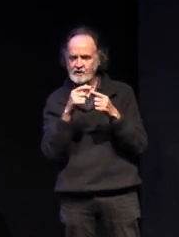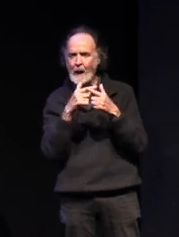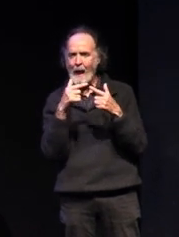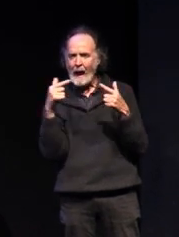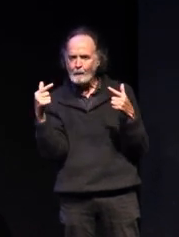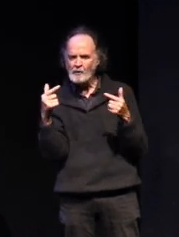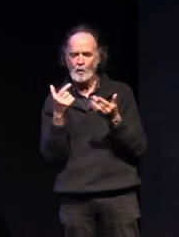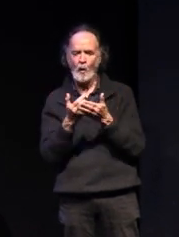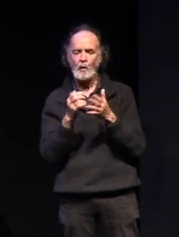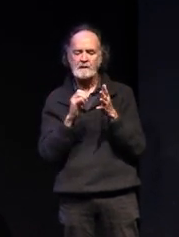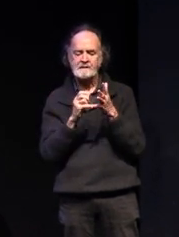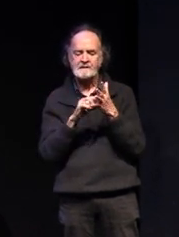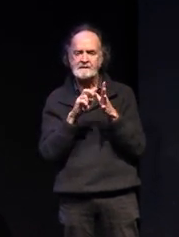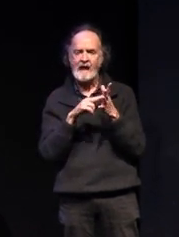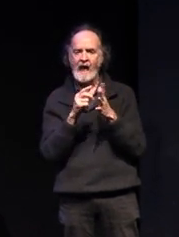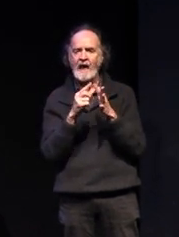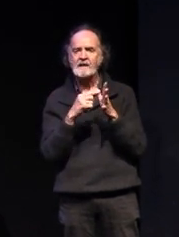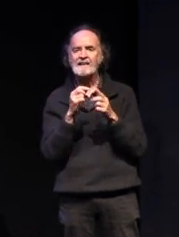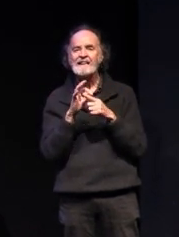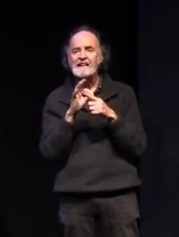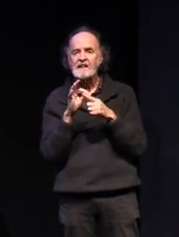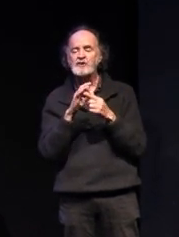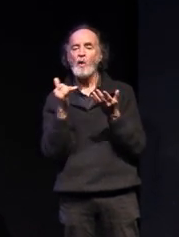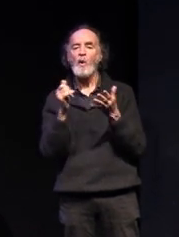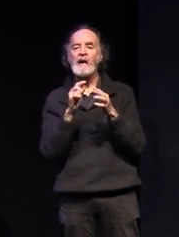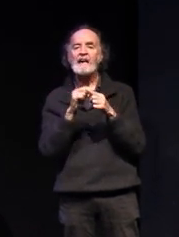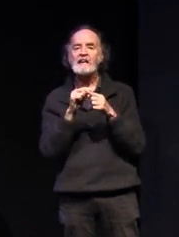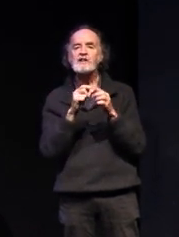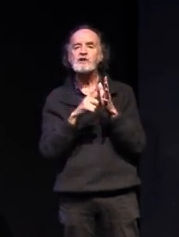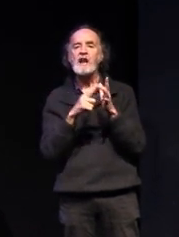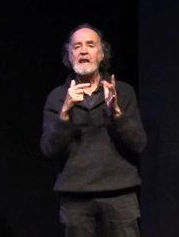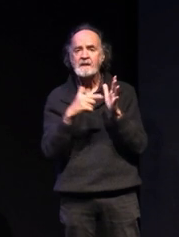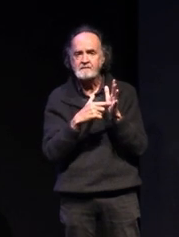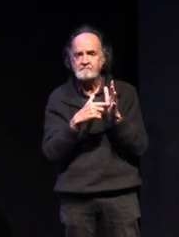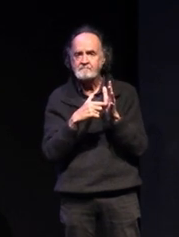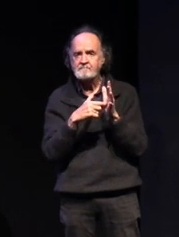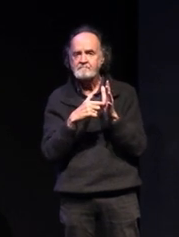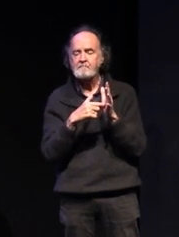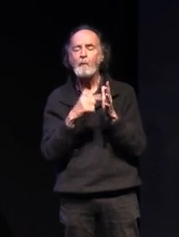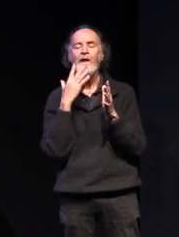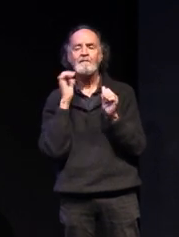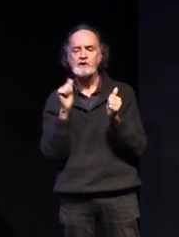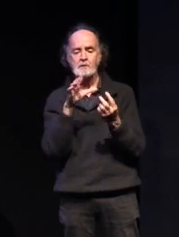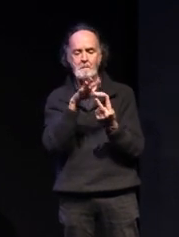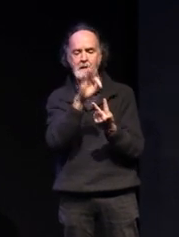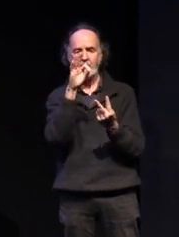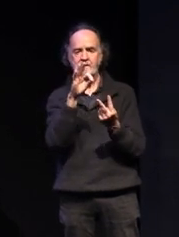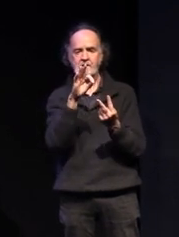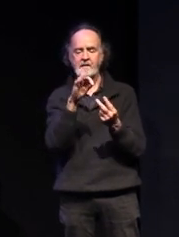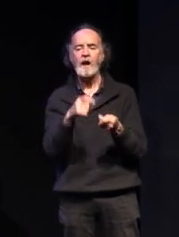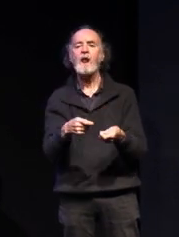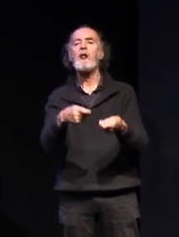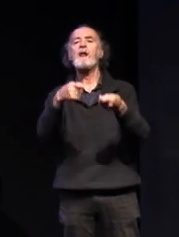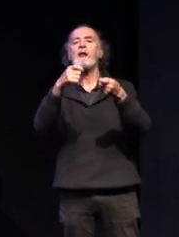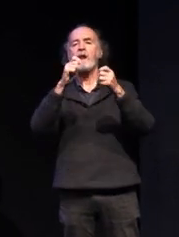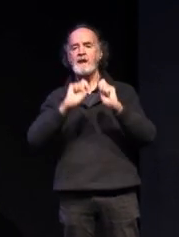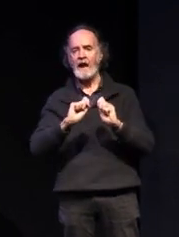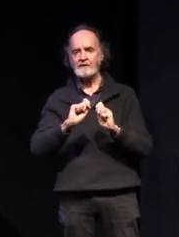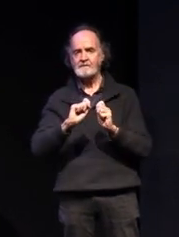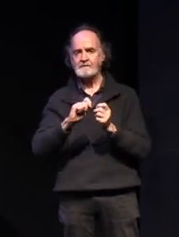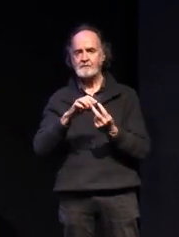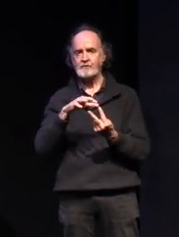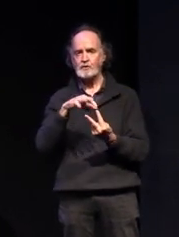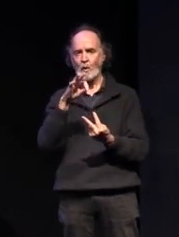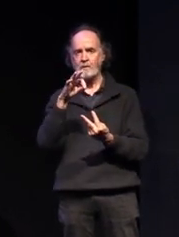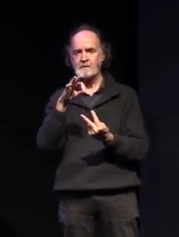standard english or literature and then once i've chosen those that subject i move to my next choice and then you'll